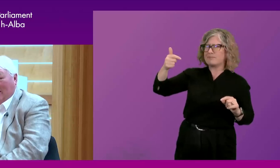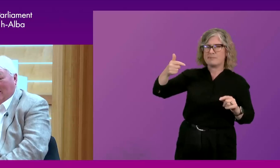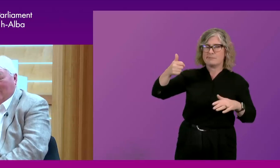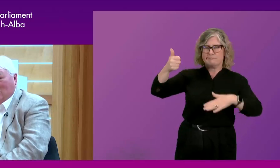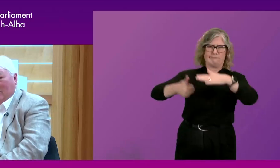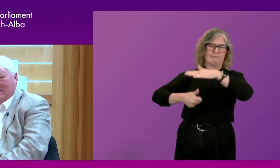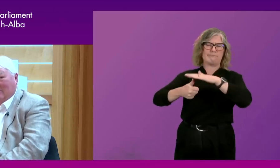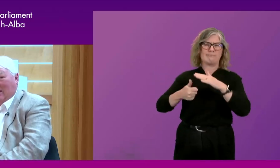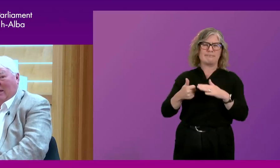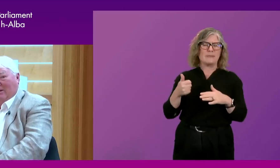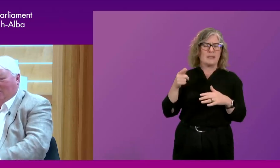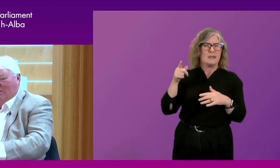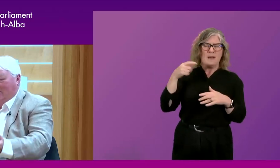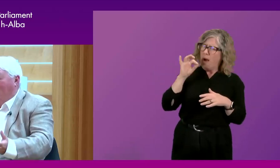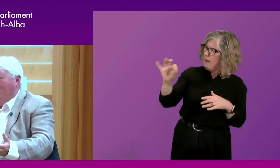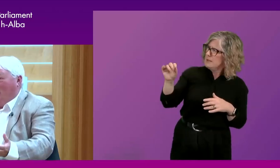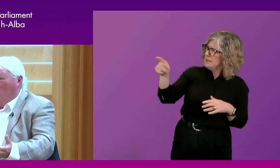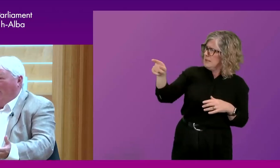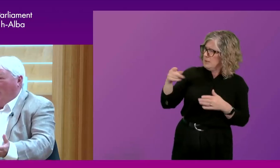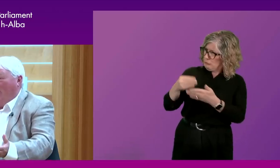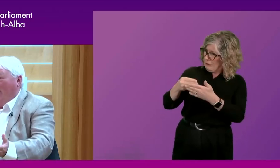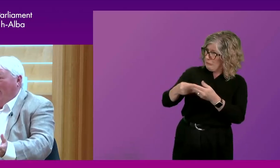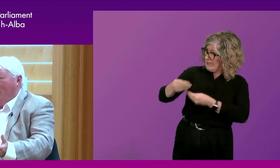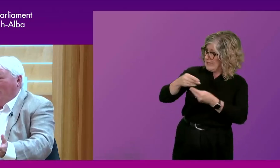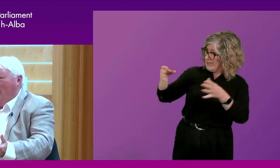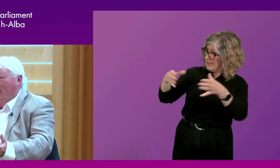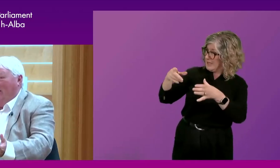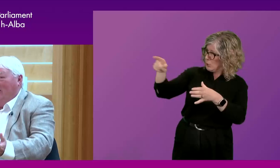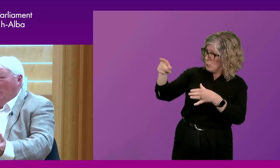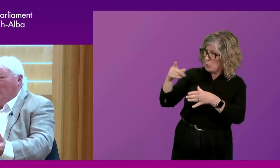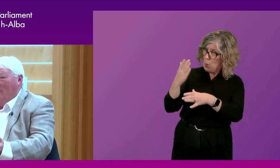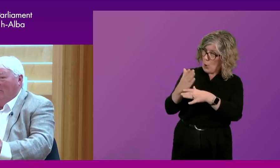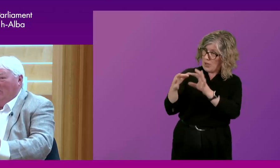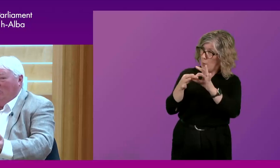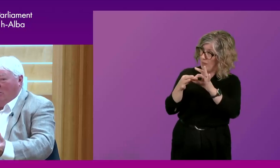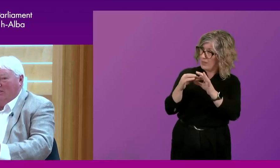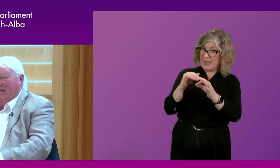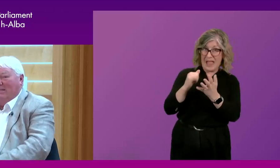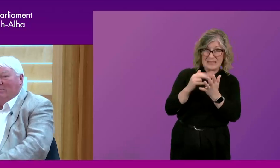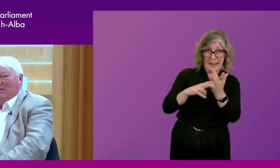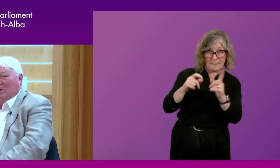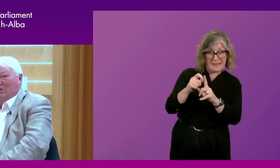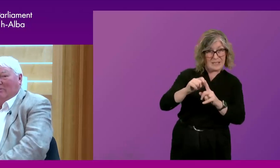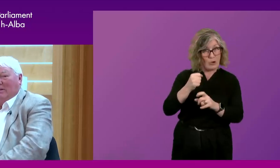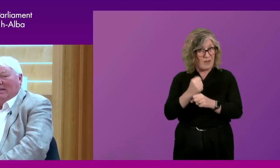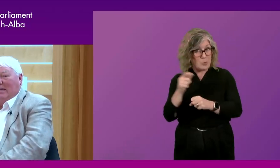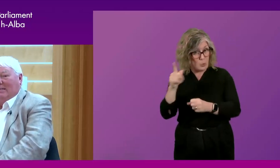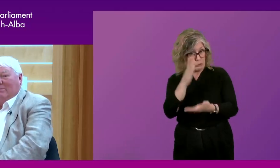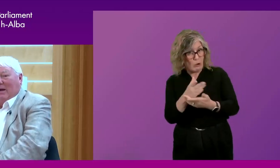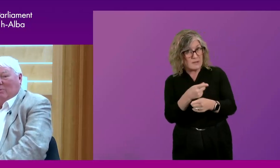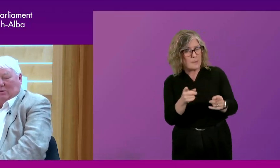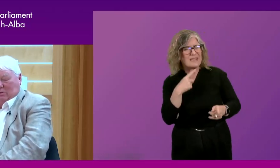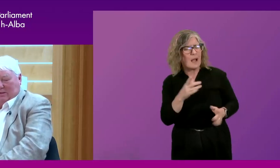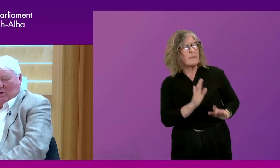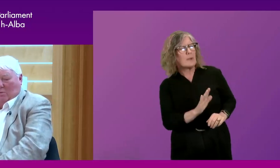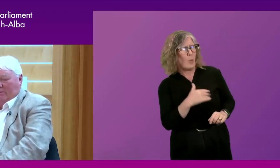droll individual, I said, but it's amazing. You're working with an, an SNP Scottish government. Do you trust the SNP Scottish government? He